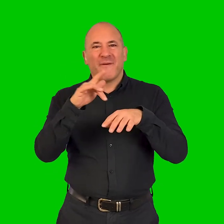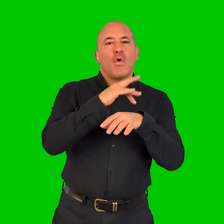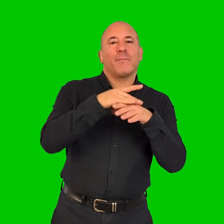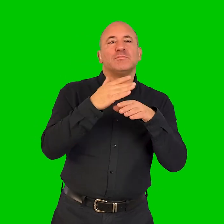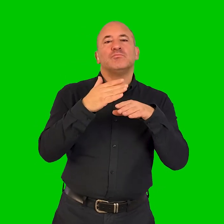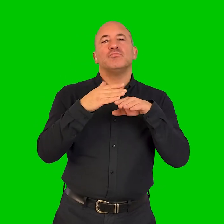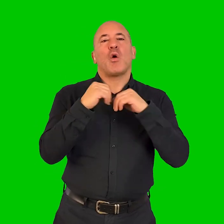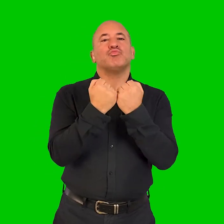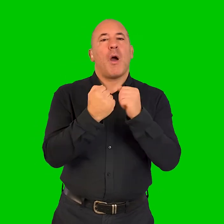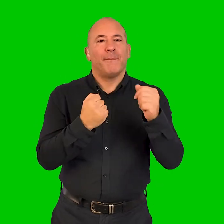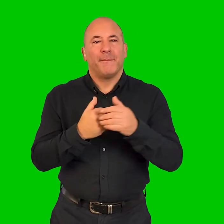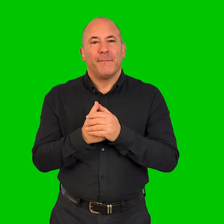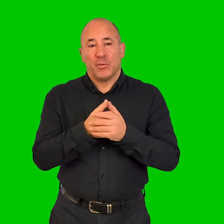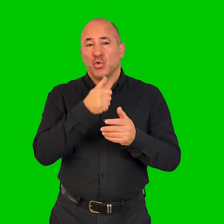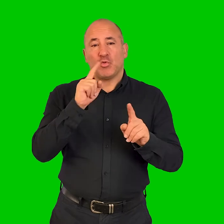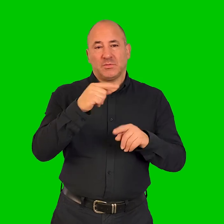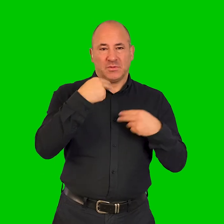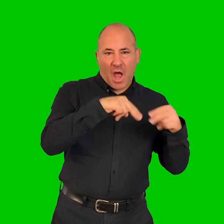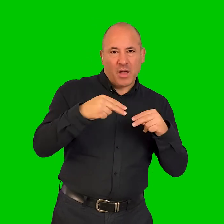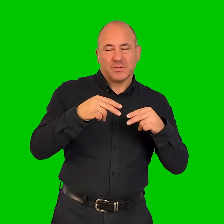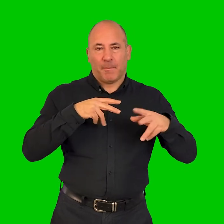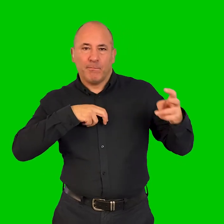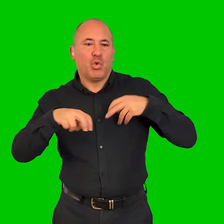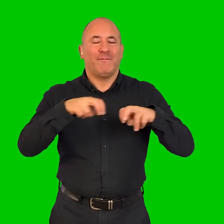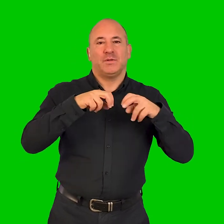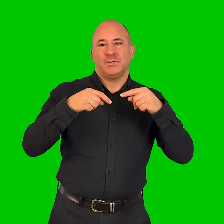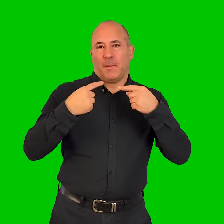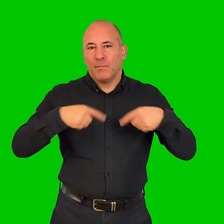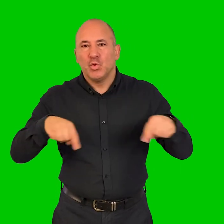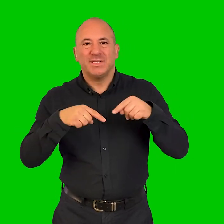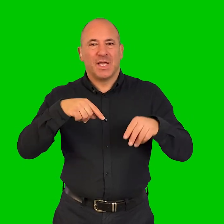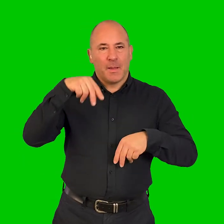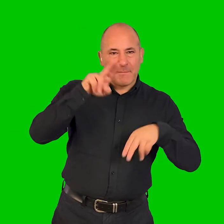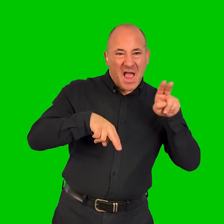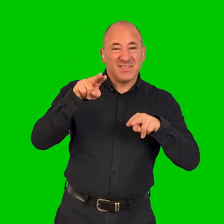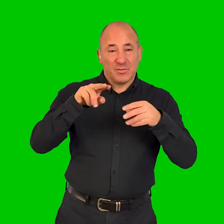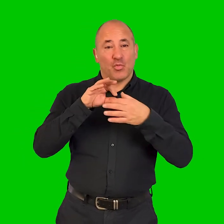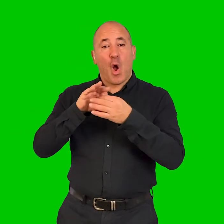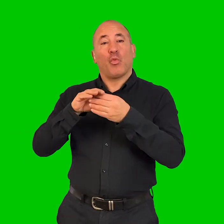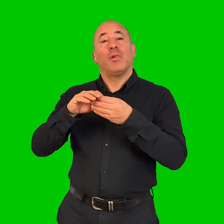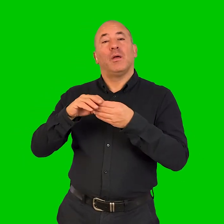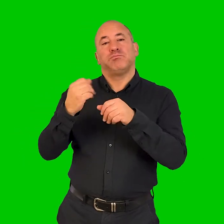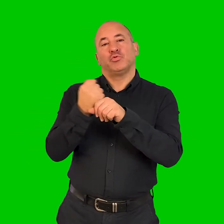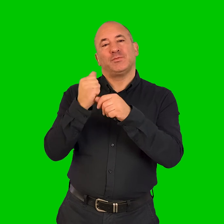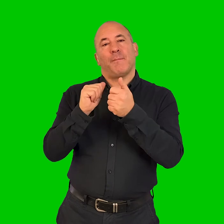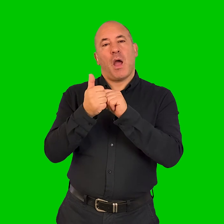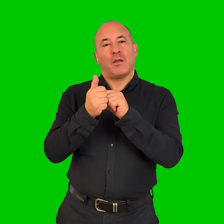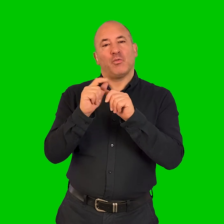performance workshops in which she uses dance, movement, music and paint, all with